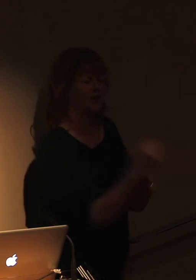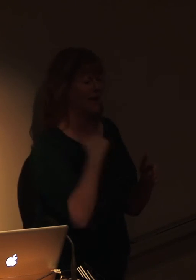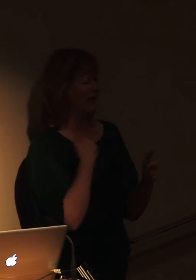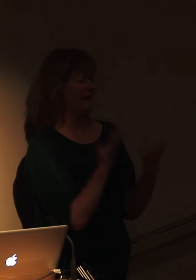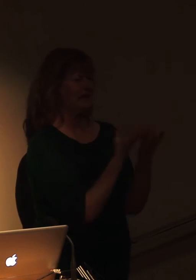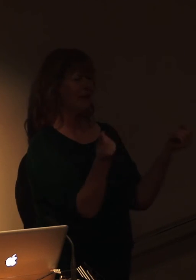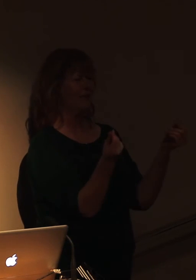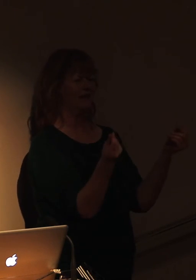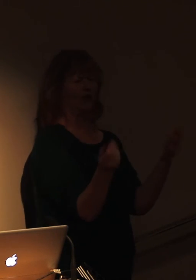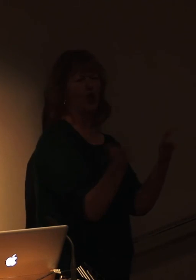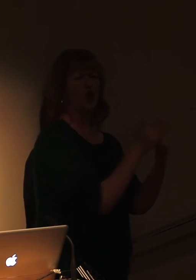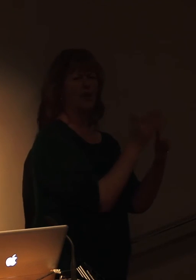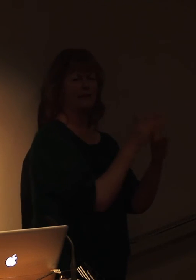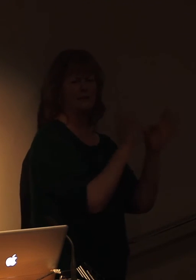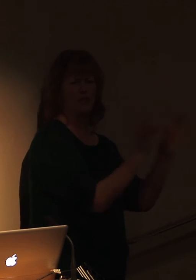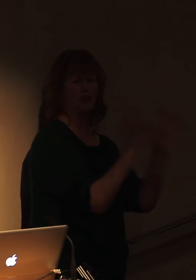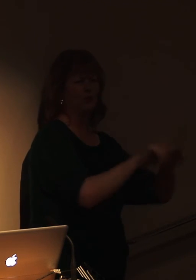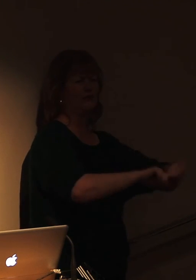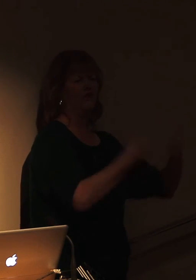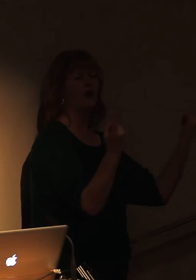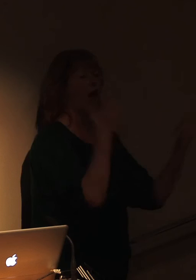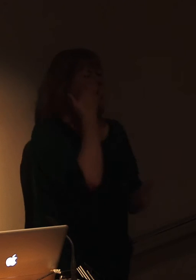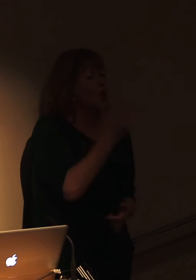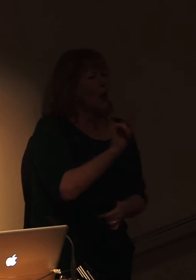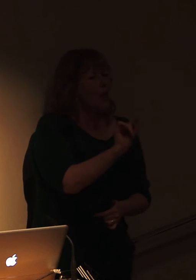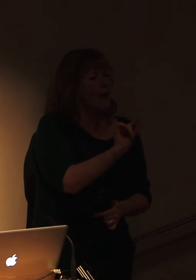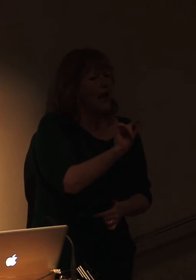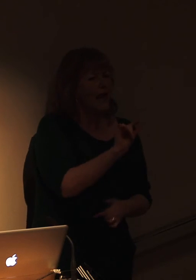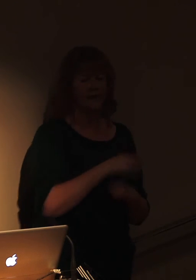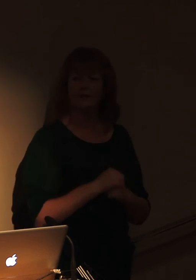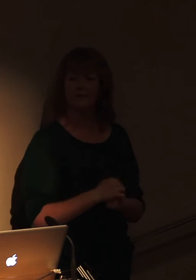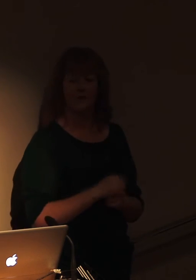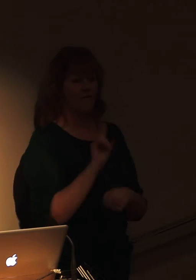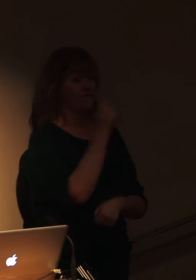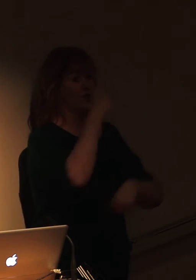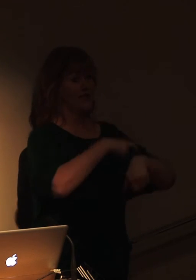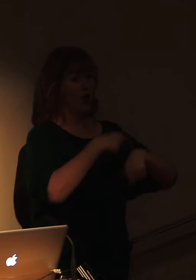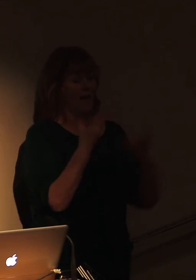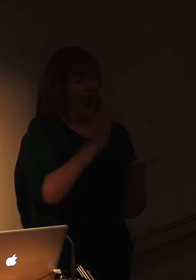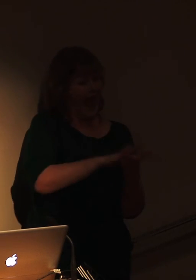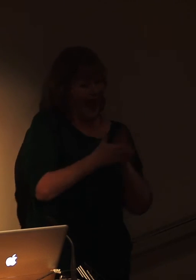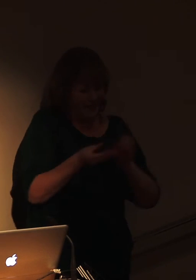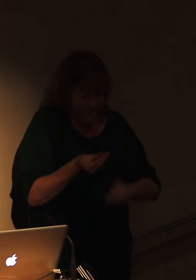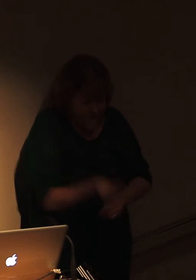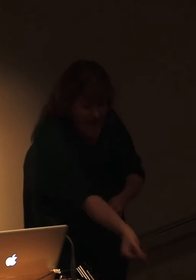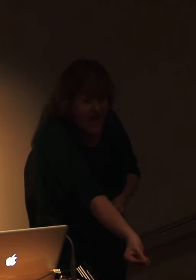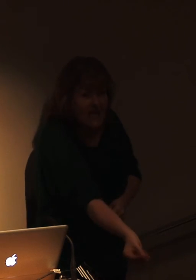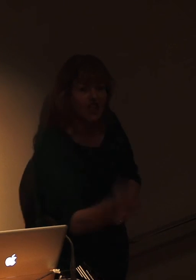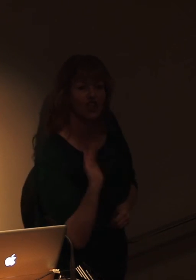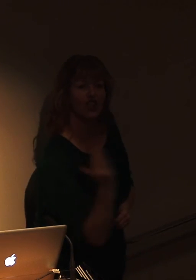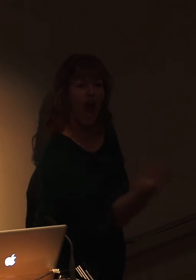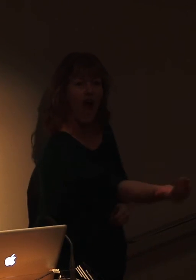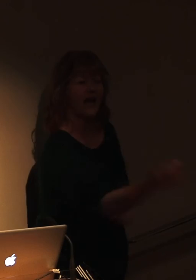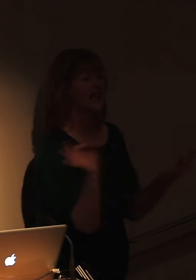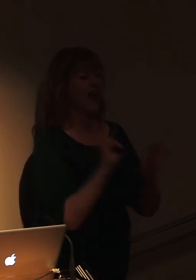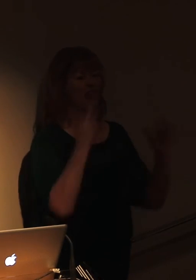and different. And I'll show you just a little bit of that. This is the first time Marco sharks were ever hand fed in open ocean without a shark